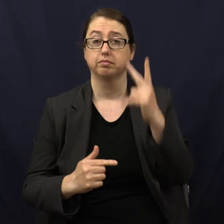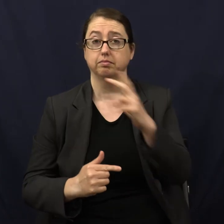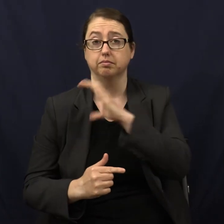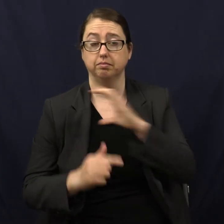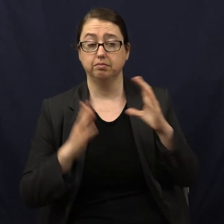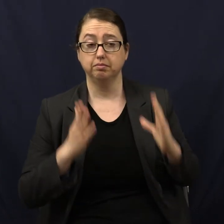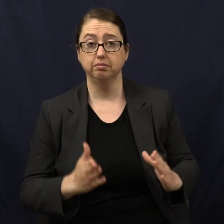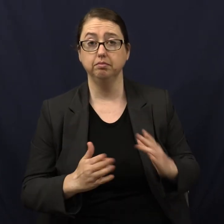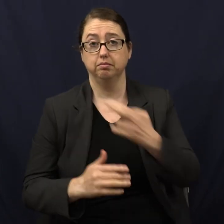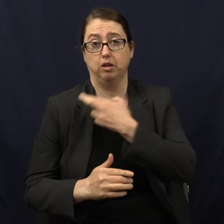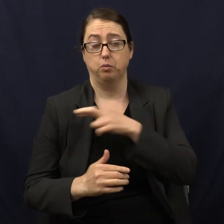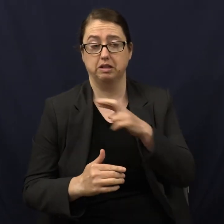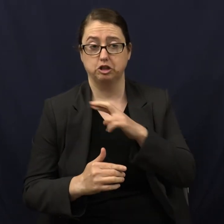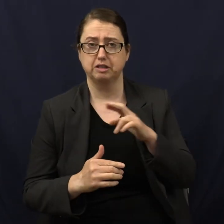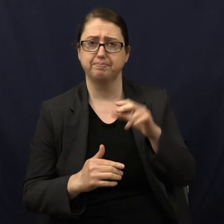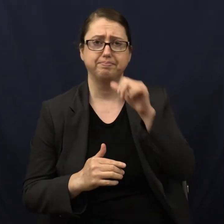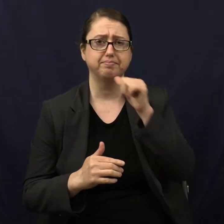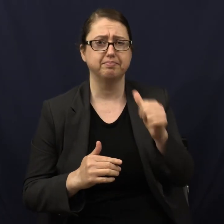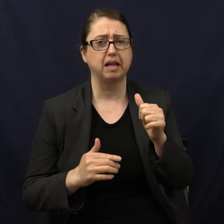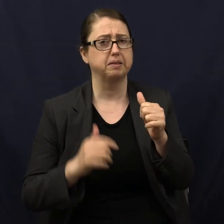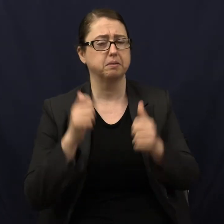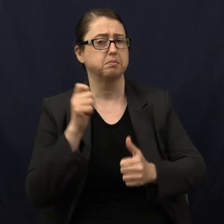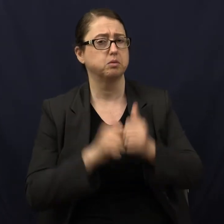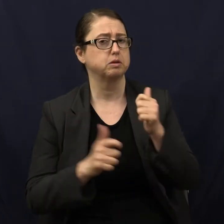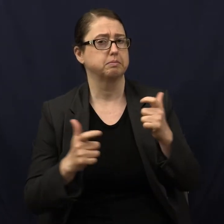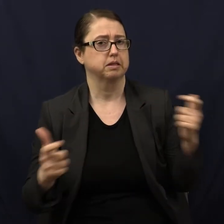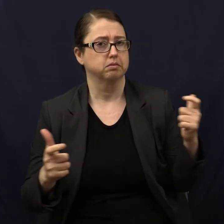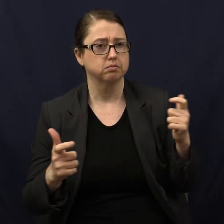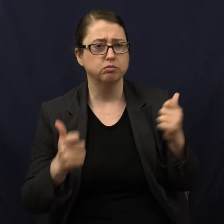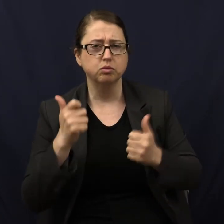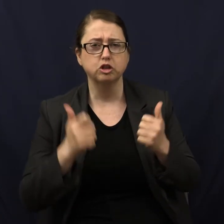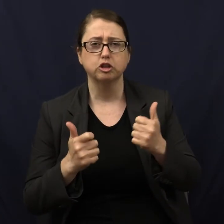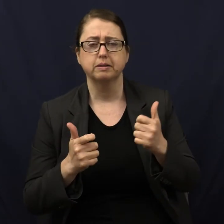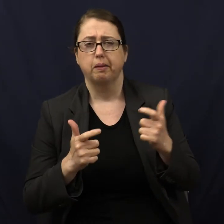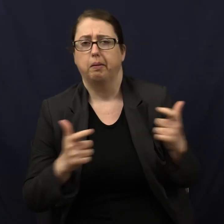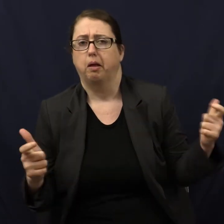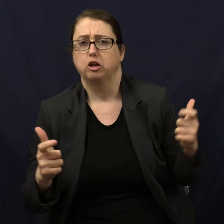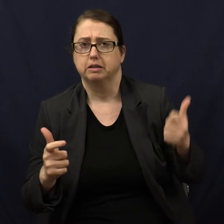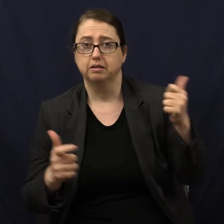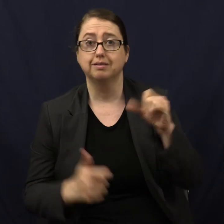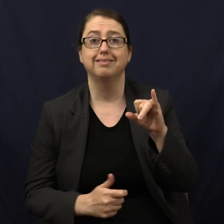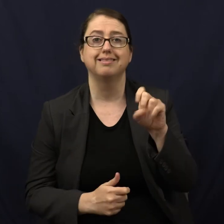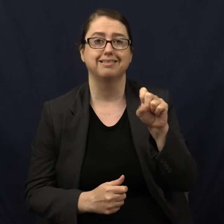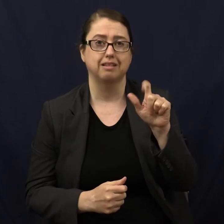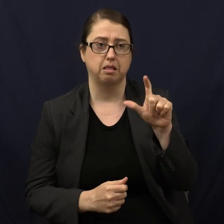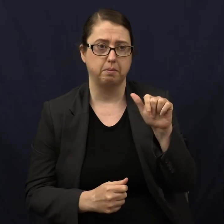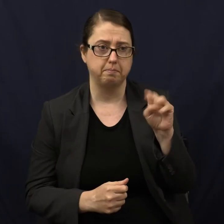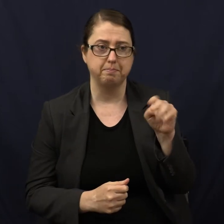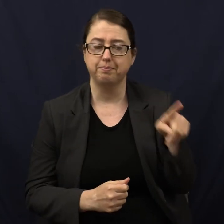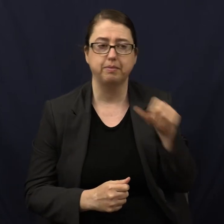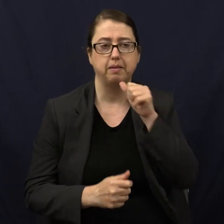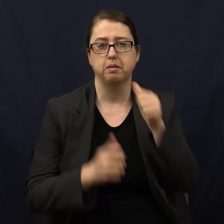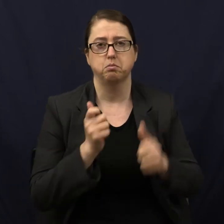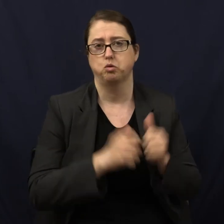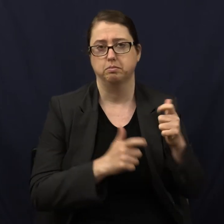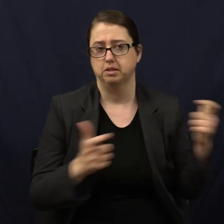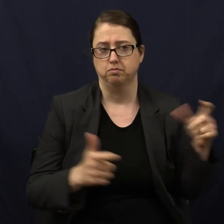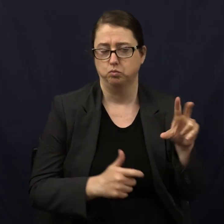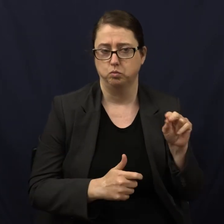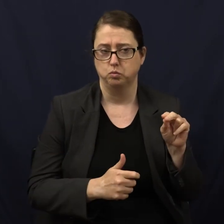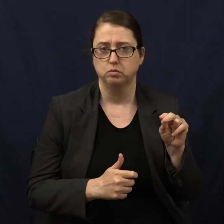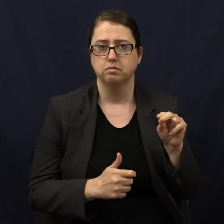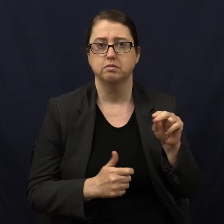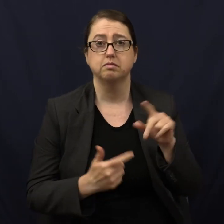religion. Um, anyone know what the largest religions are? Yeah, Islam is big. Not the largest, but Islam.